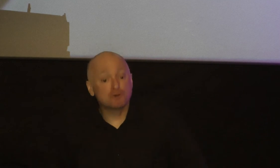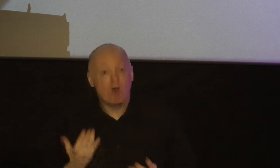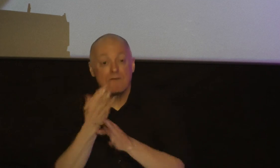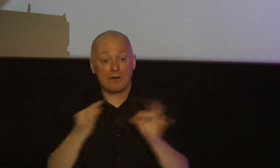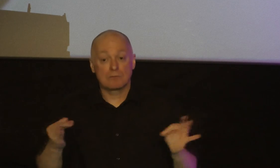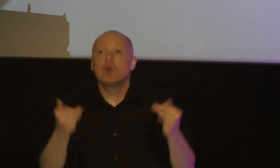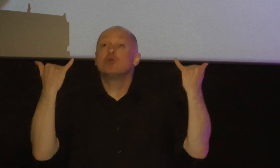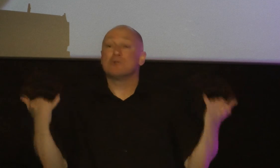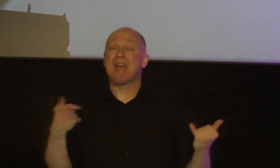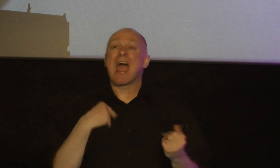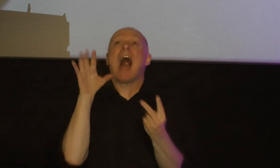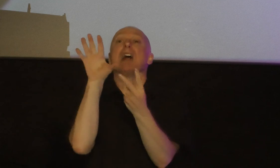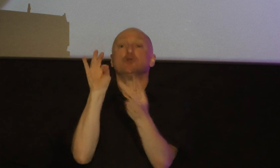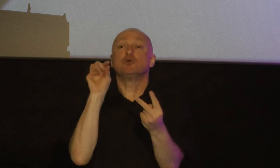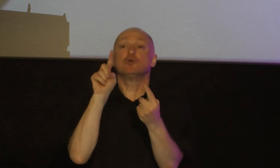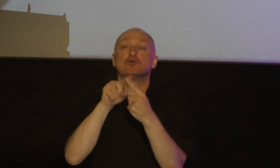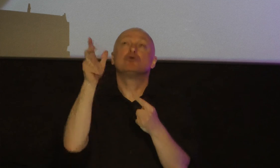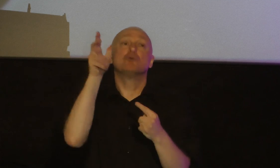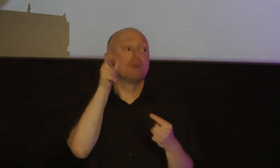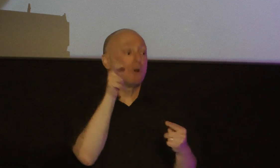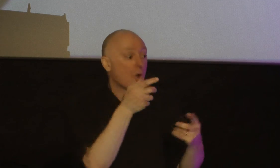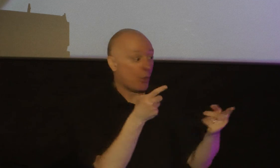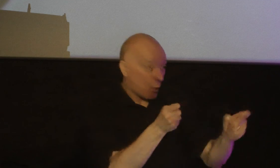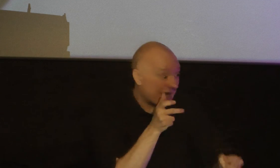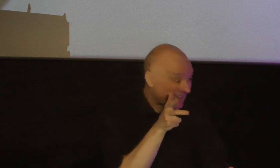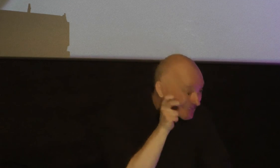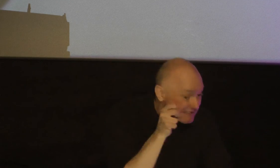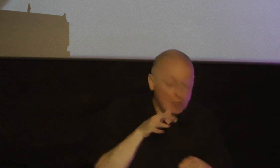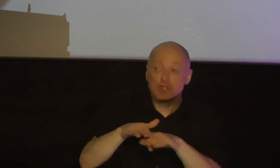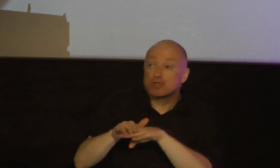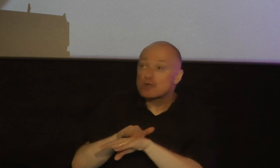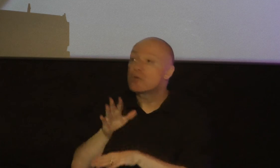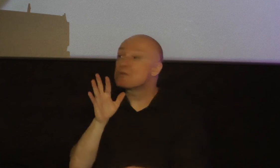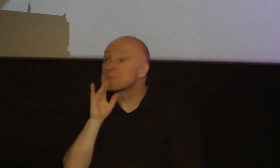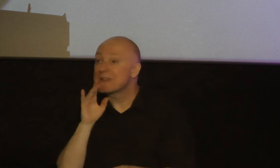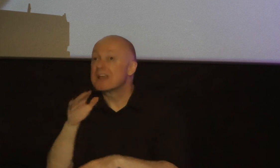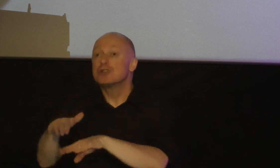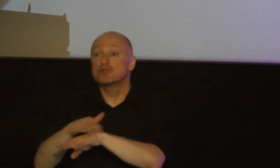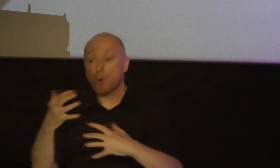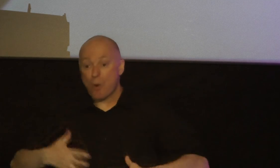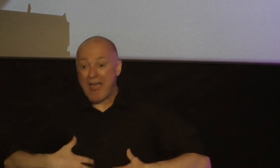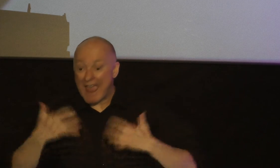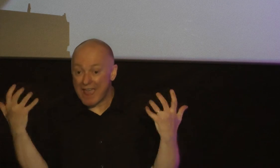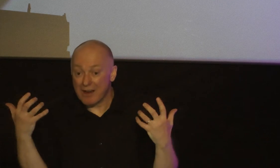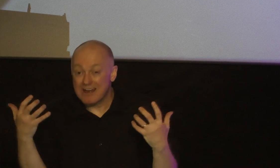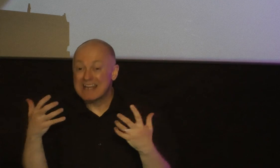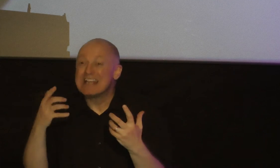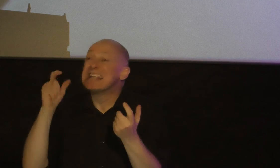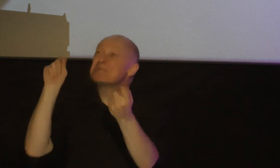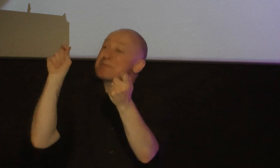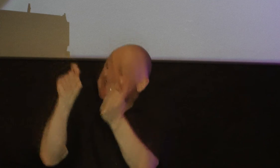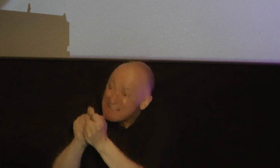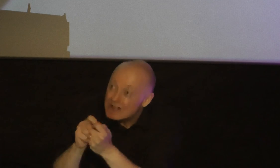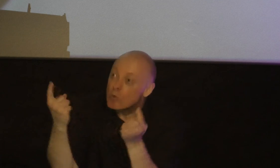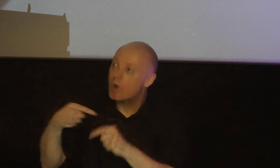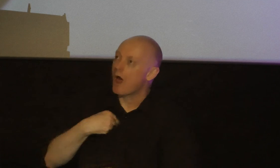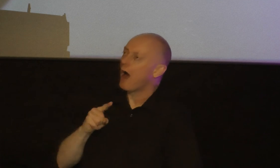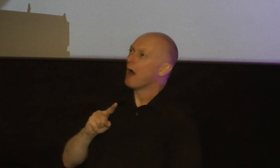choose to be quick to listen slow to speak and slow to anger specifically when I'm convicted by God's